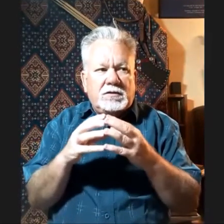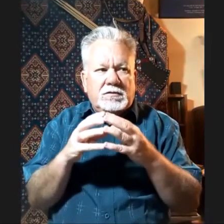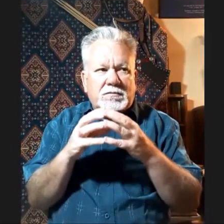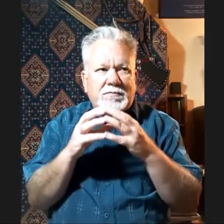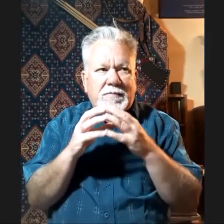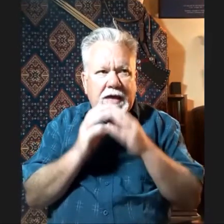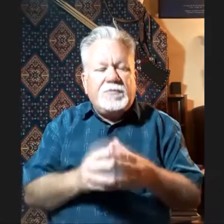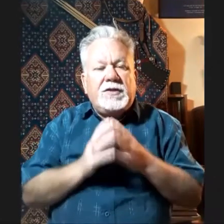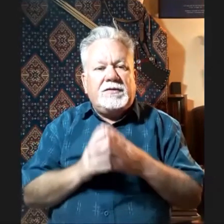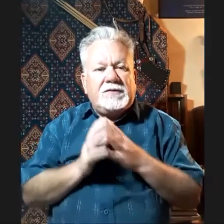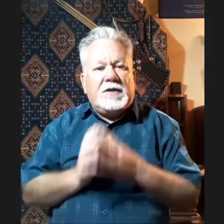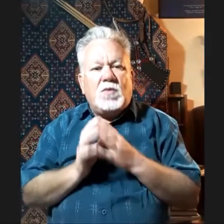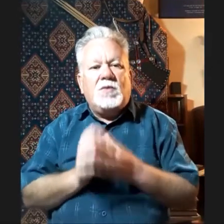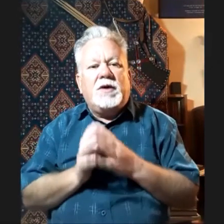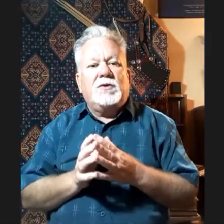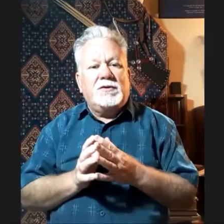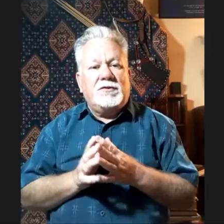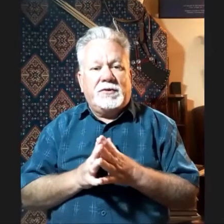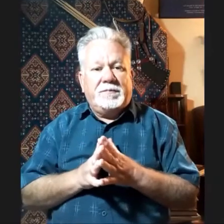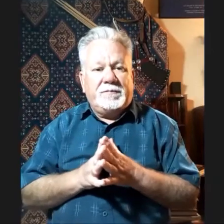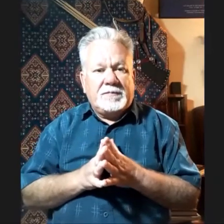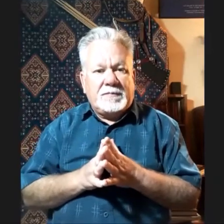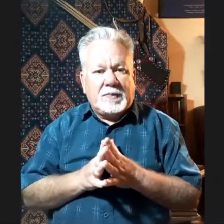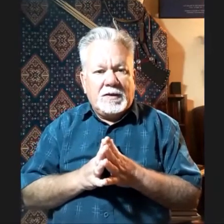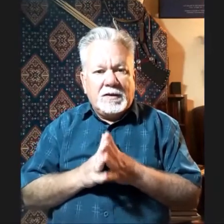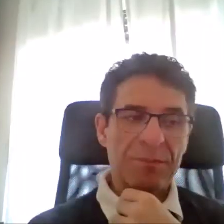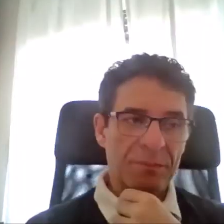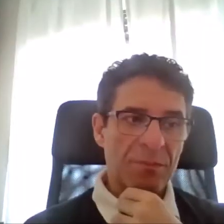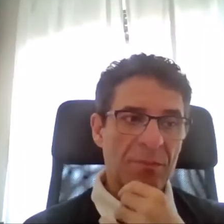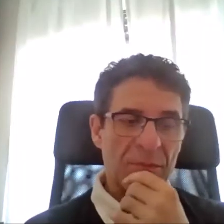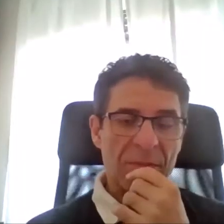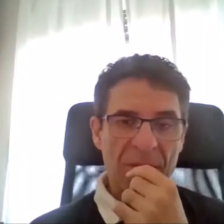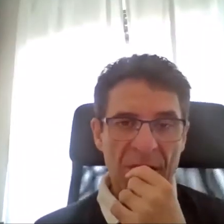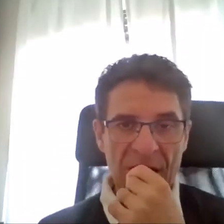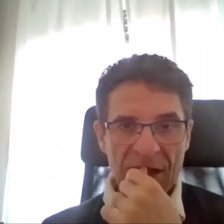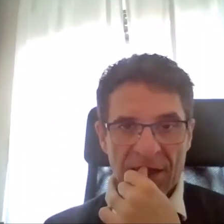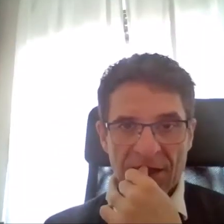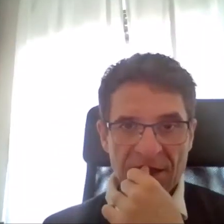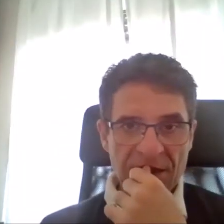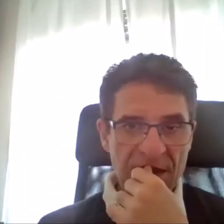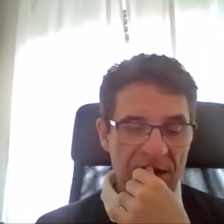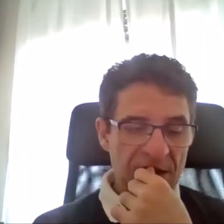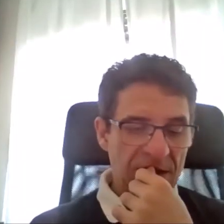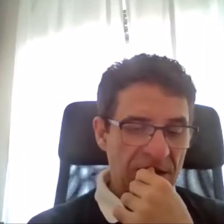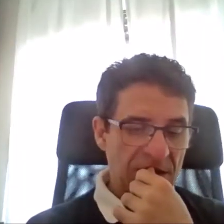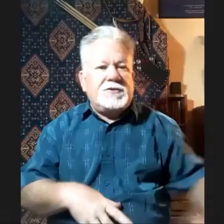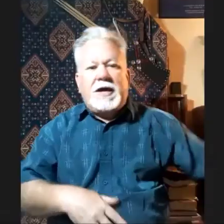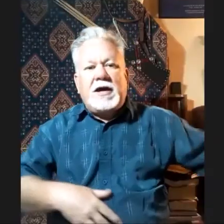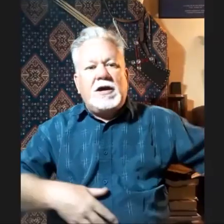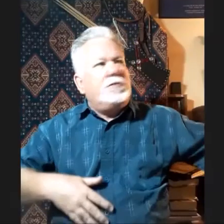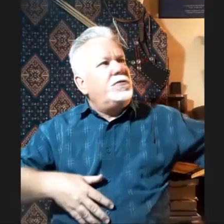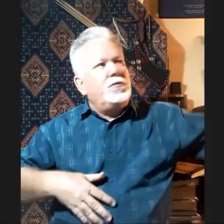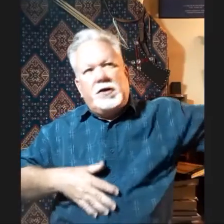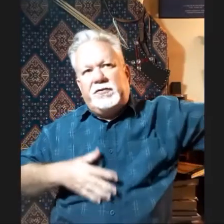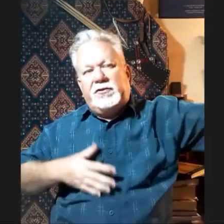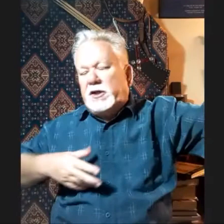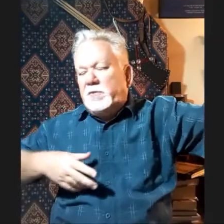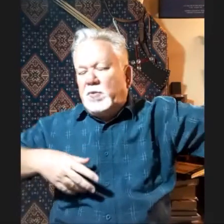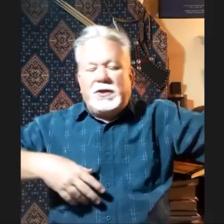everything is done one way all the time. Yes. The, all of the manuals stress how, if you've got a different shape body